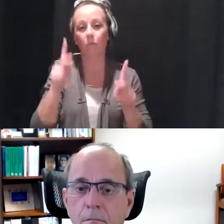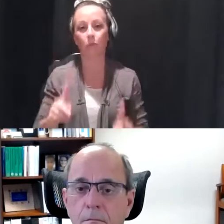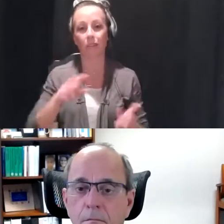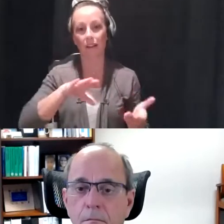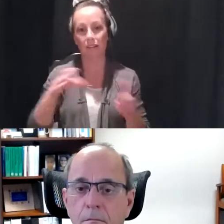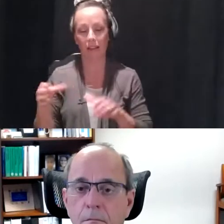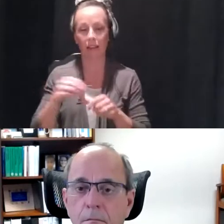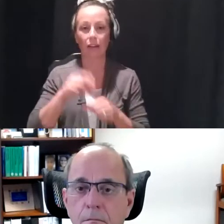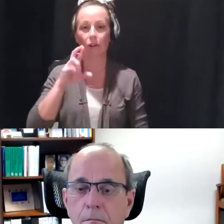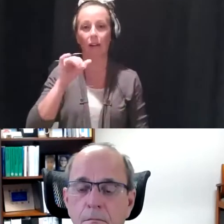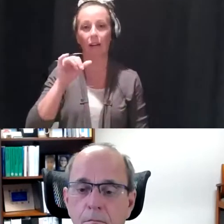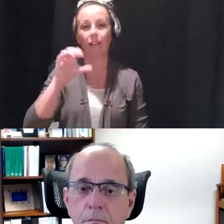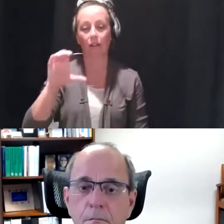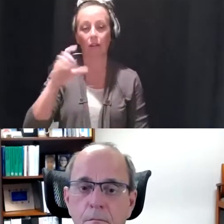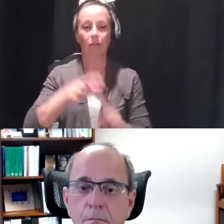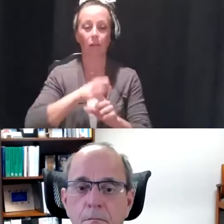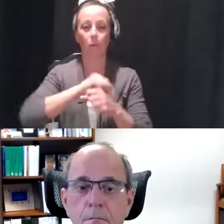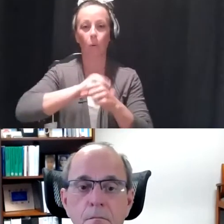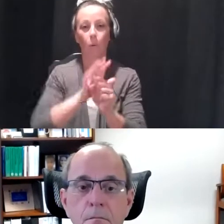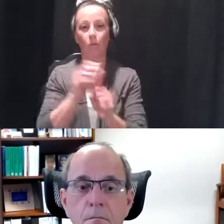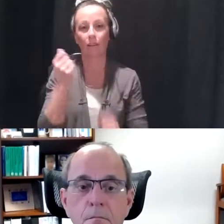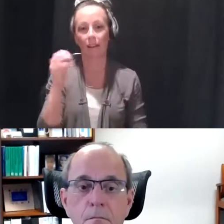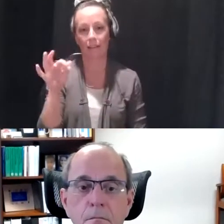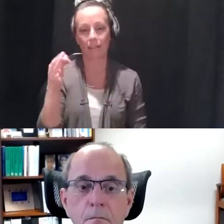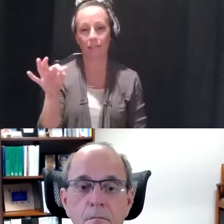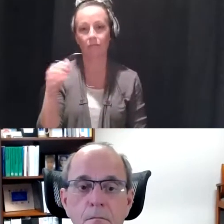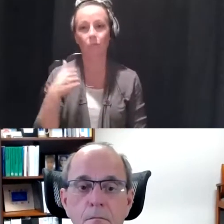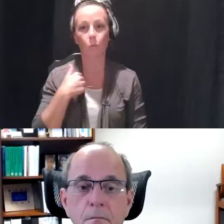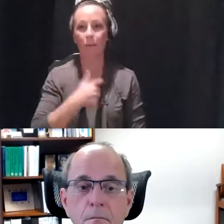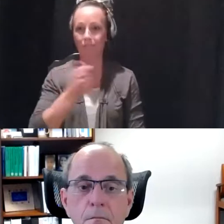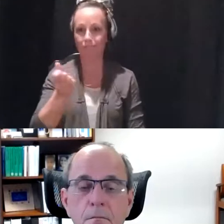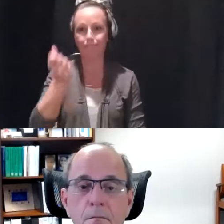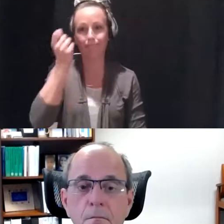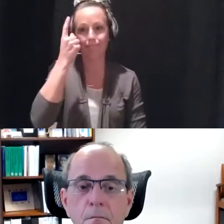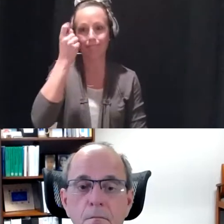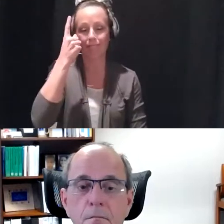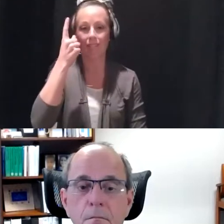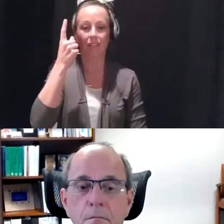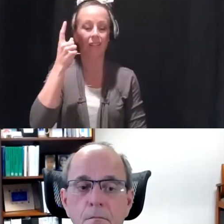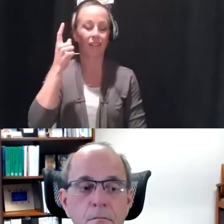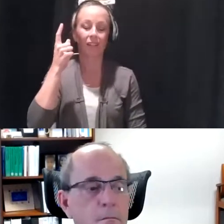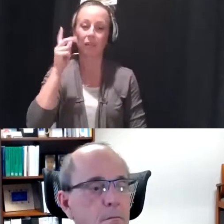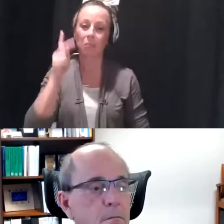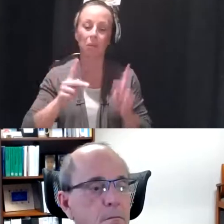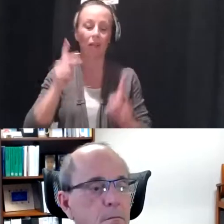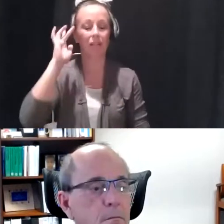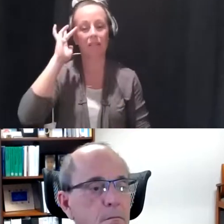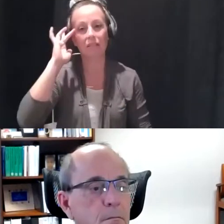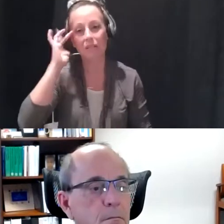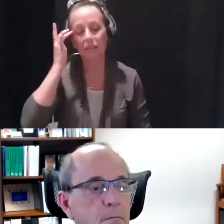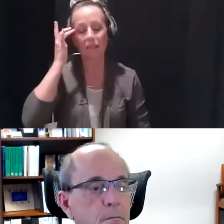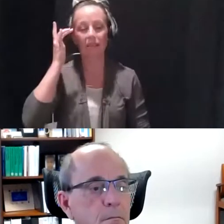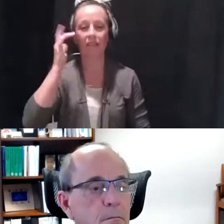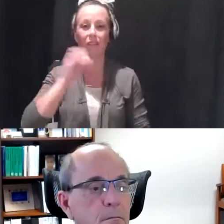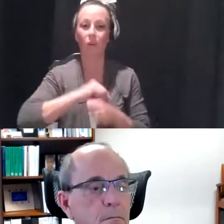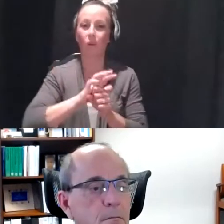Rock Island from COVID-19. We understand that everyone is tired of COVID-19, but it's not going away